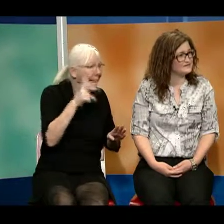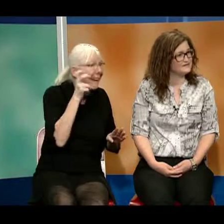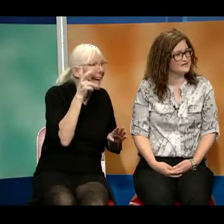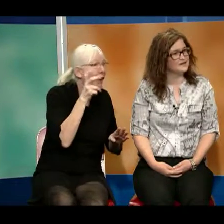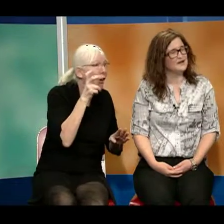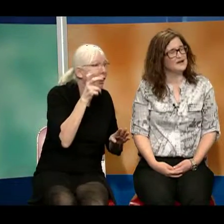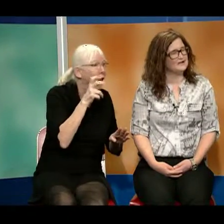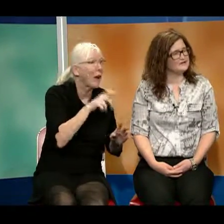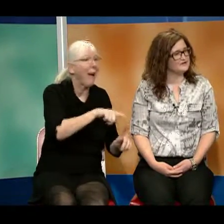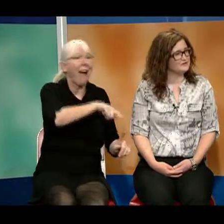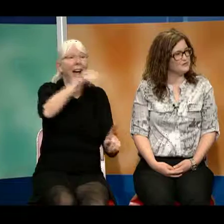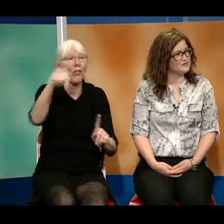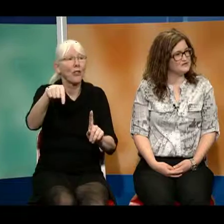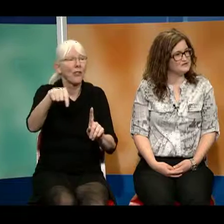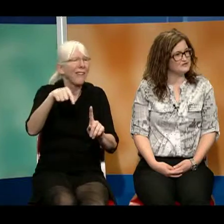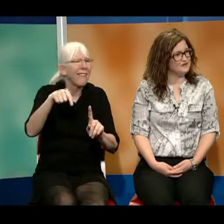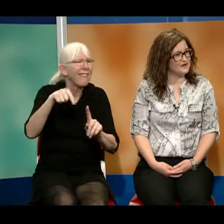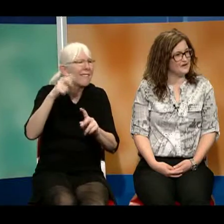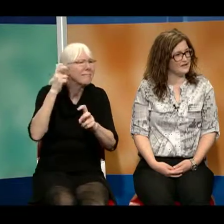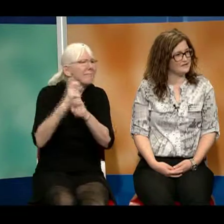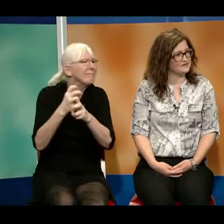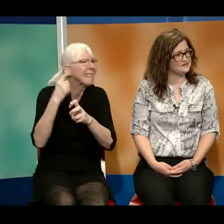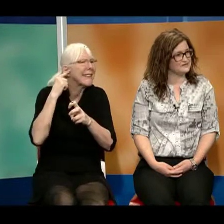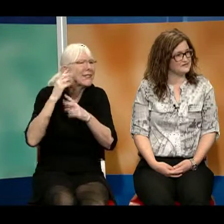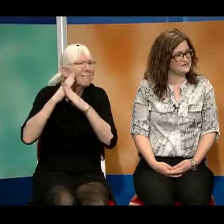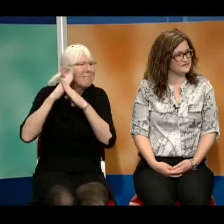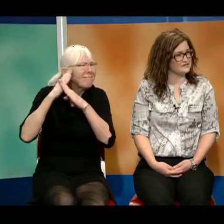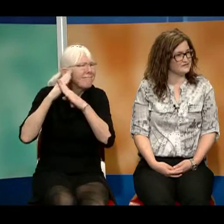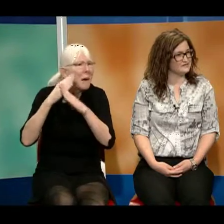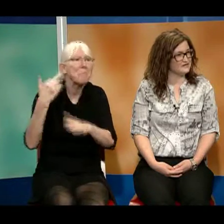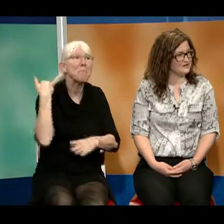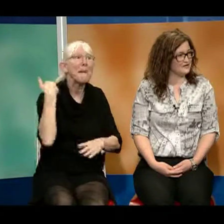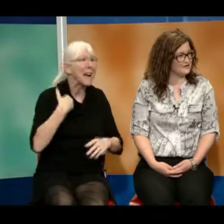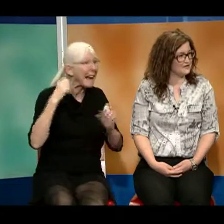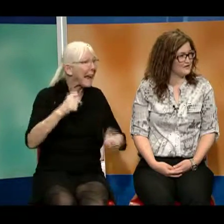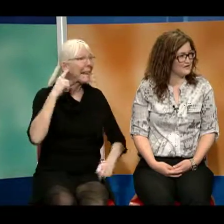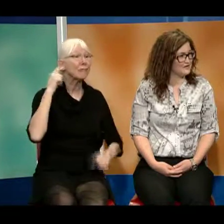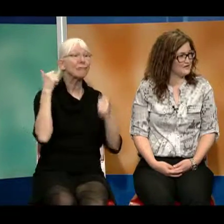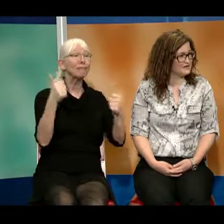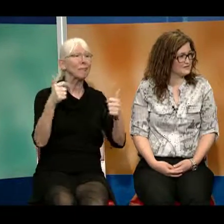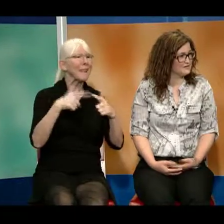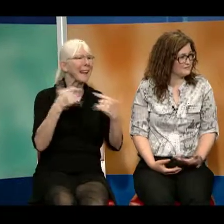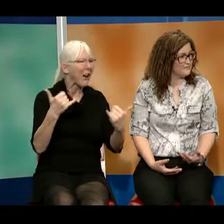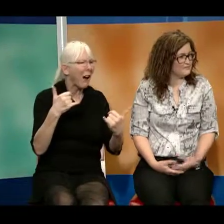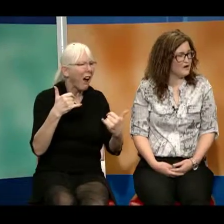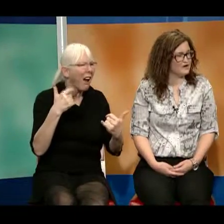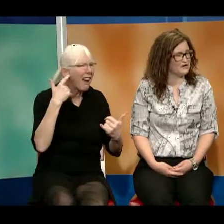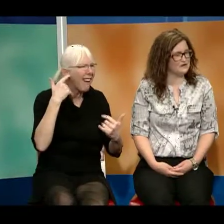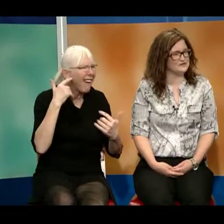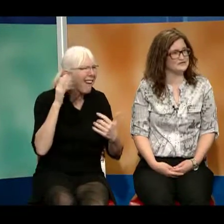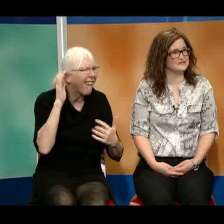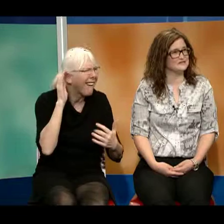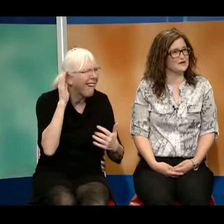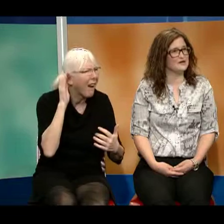And so what we do at the Western Institute for the Deaf and Hard of Hearing, and audiologists as well,